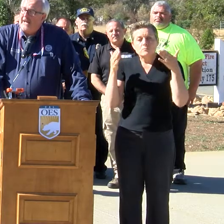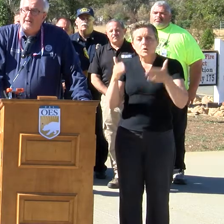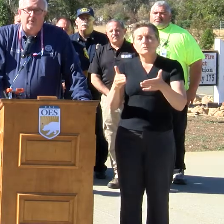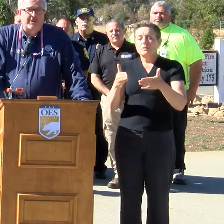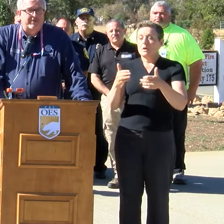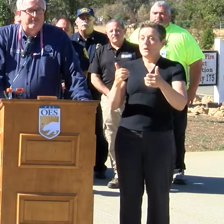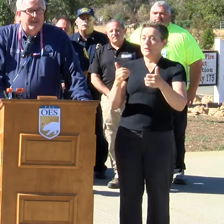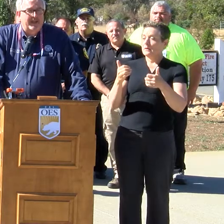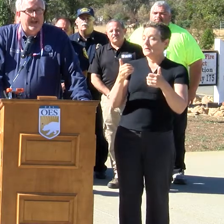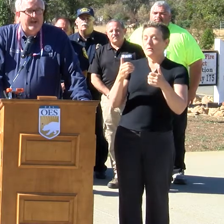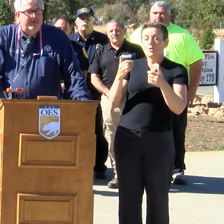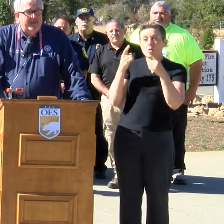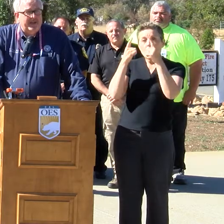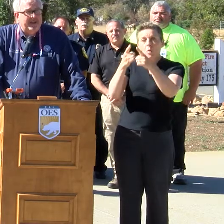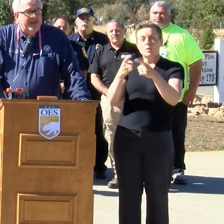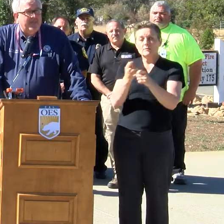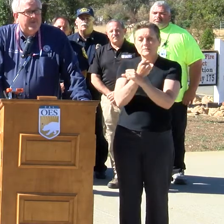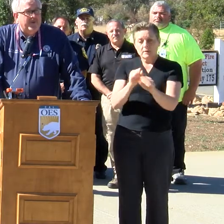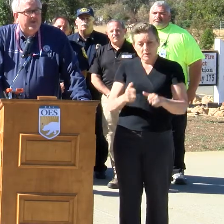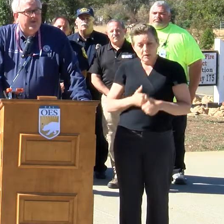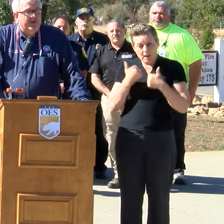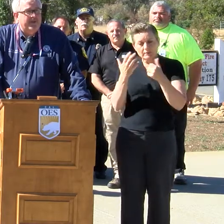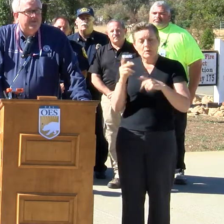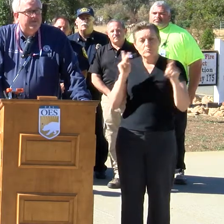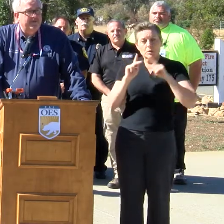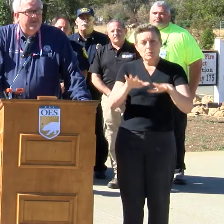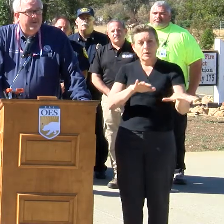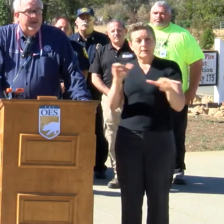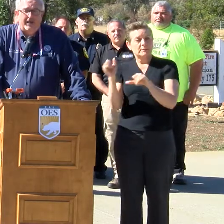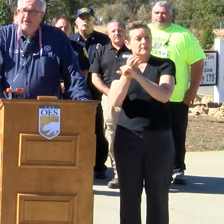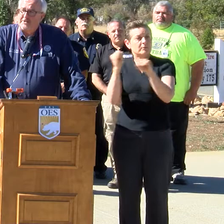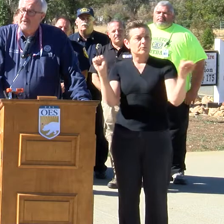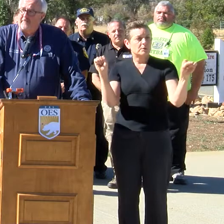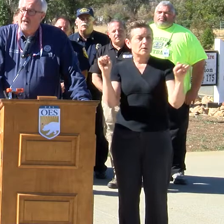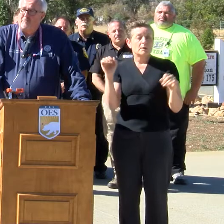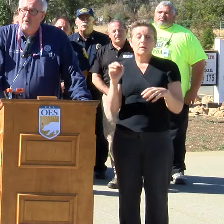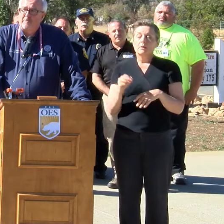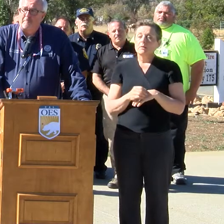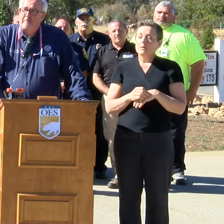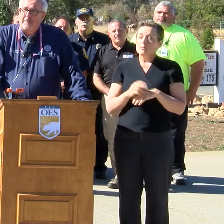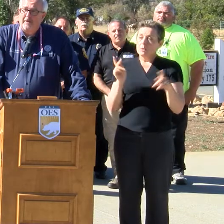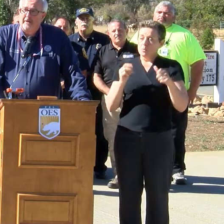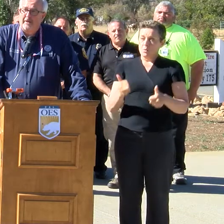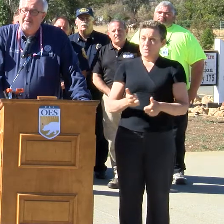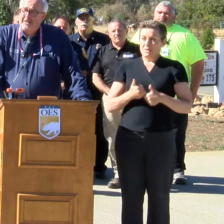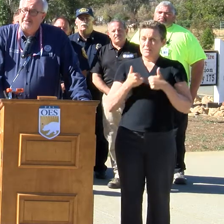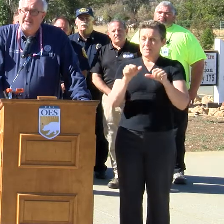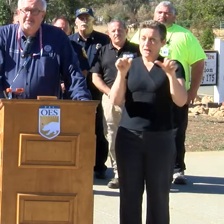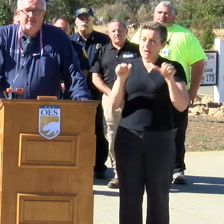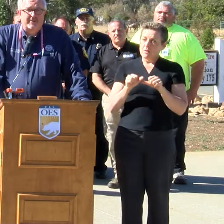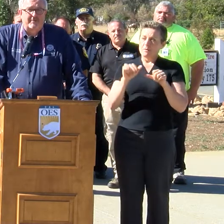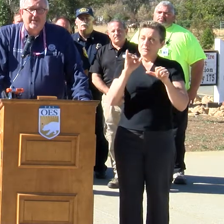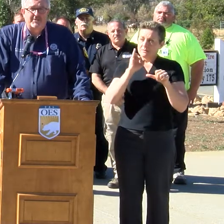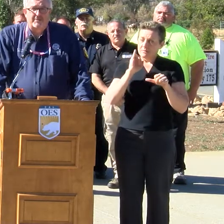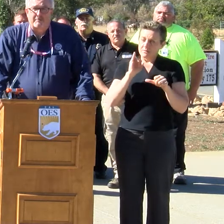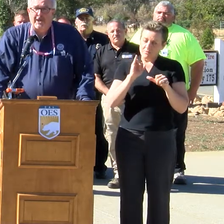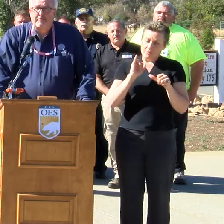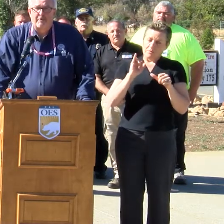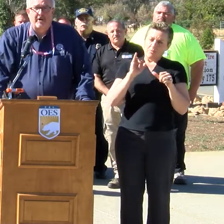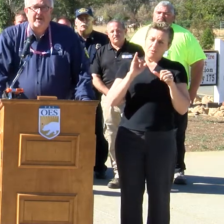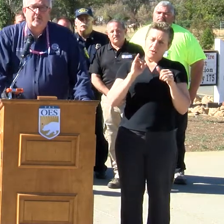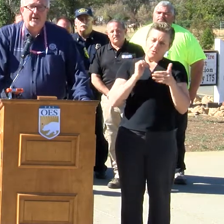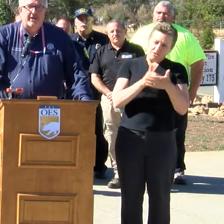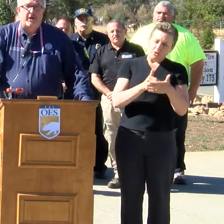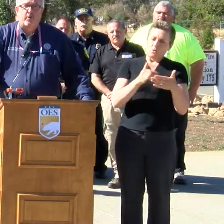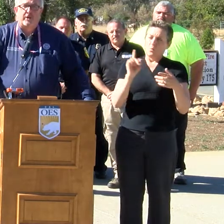safety and evacuation. And everybody in California who lives in areas that are fire prone need to take serious the message of